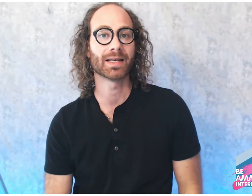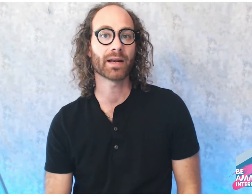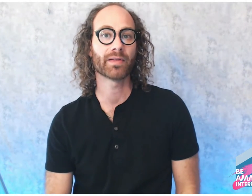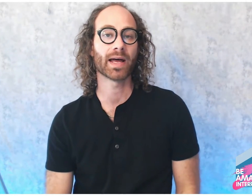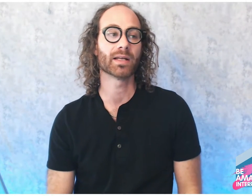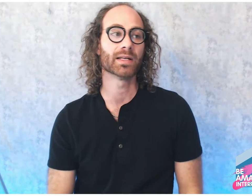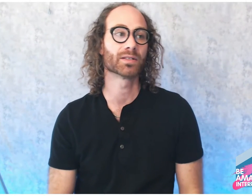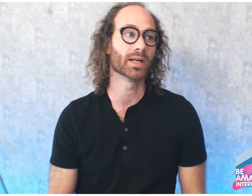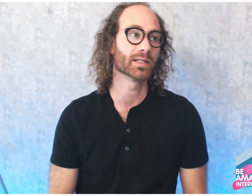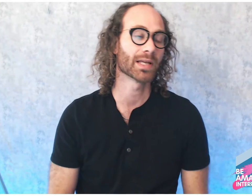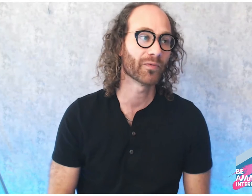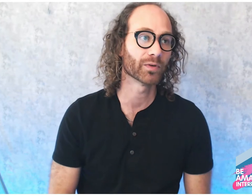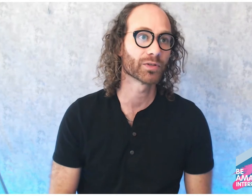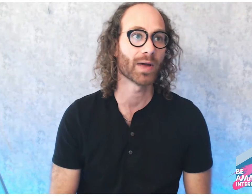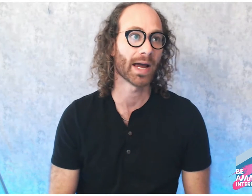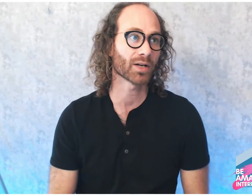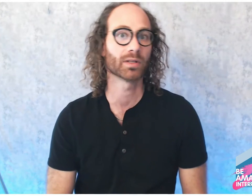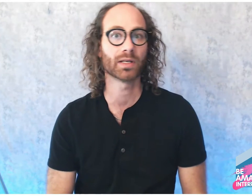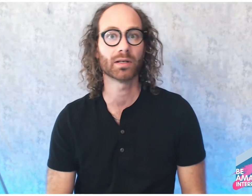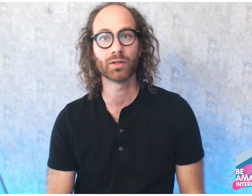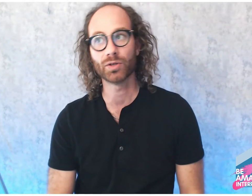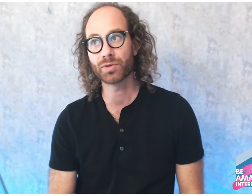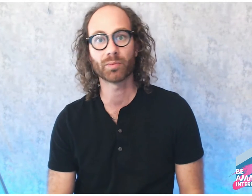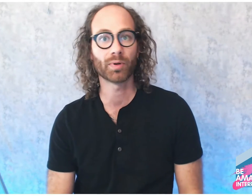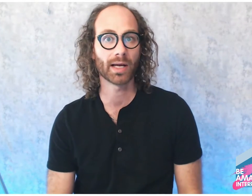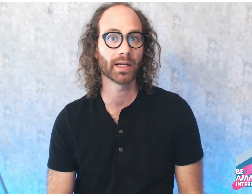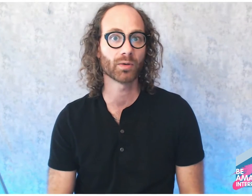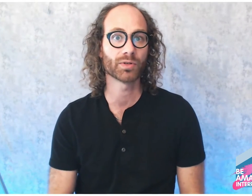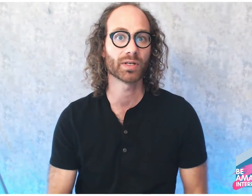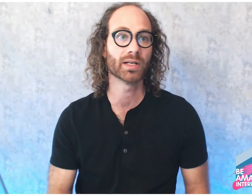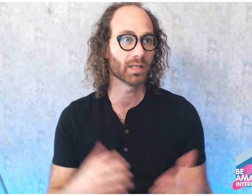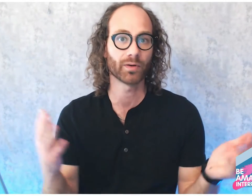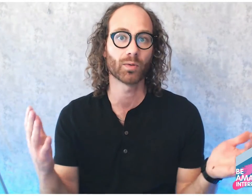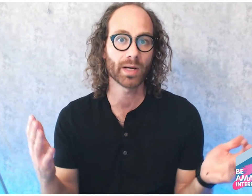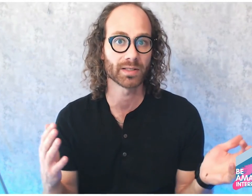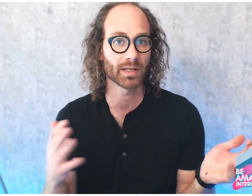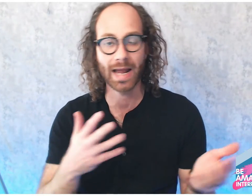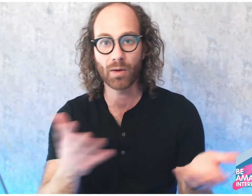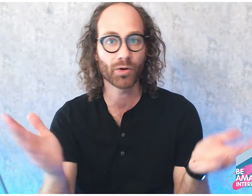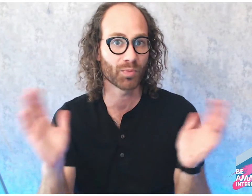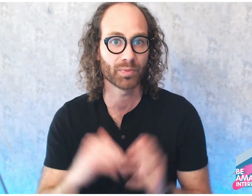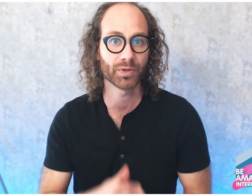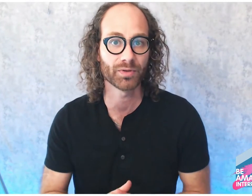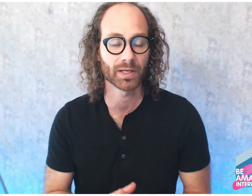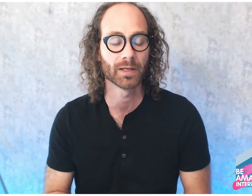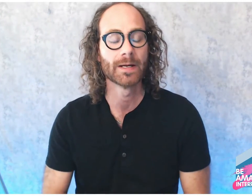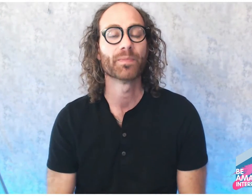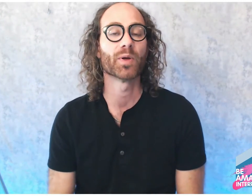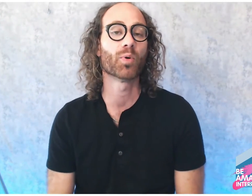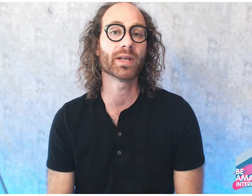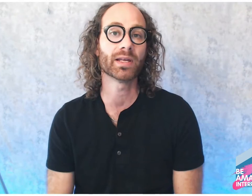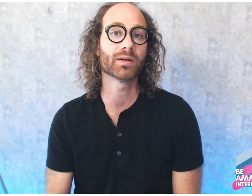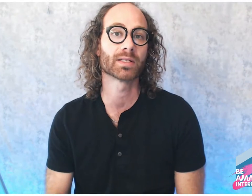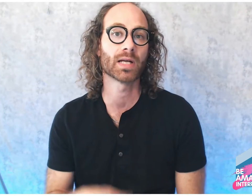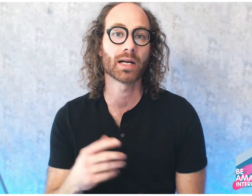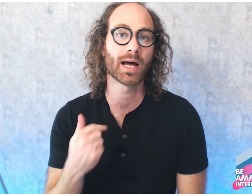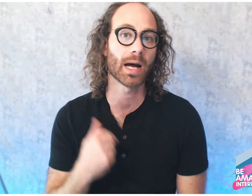of that, it's helpful to actually use and apply language in different ways and how other people use it. The point here is not copying